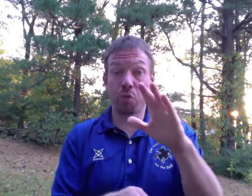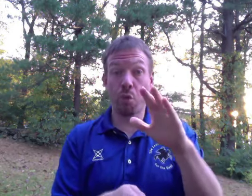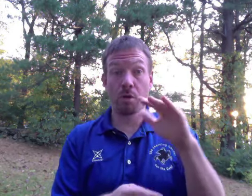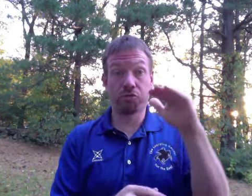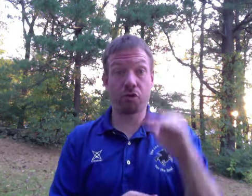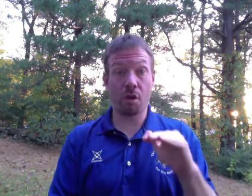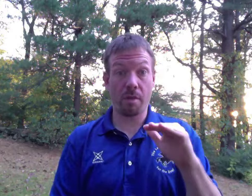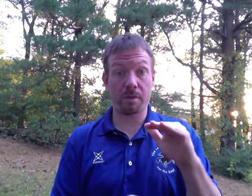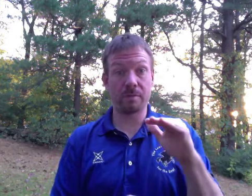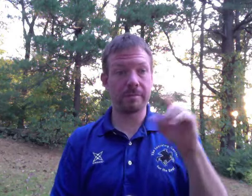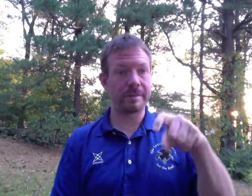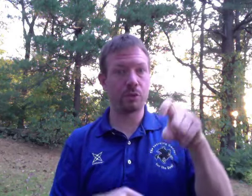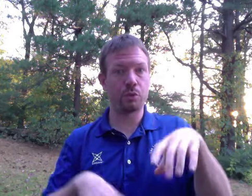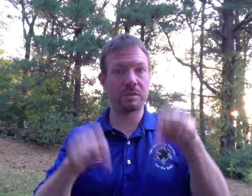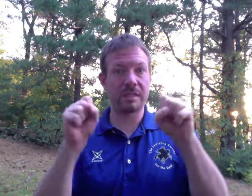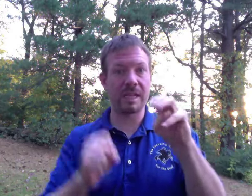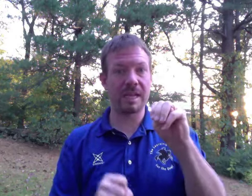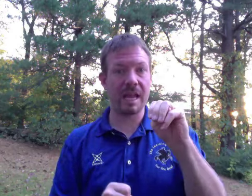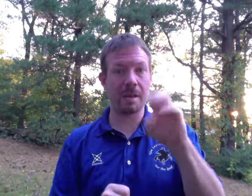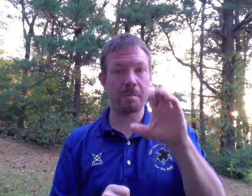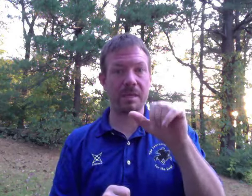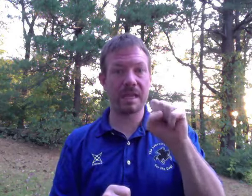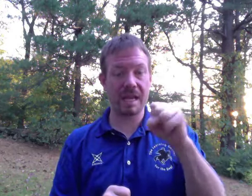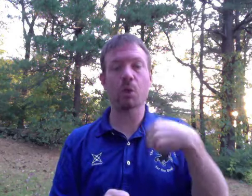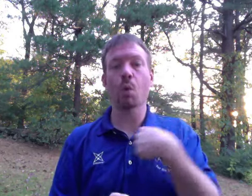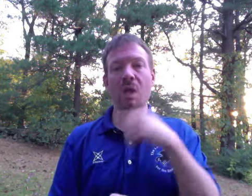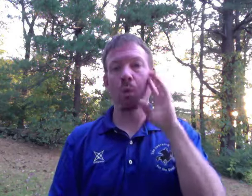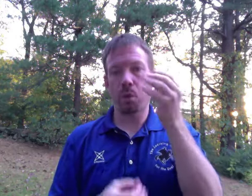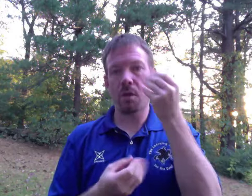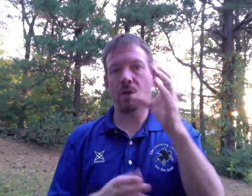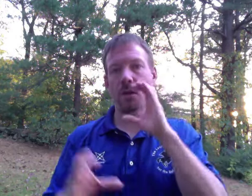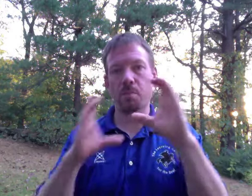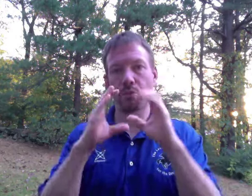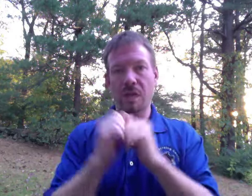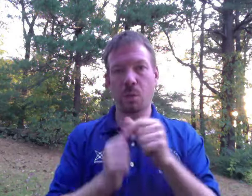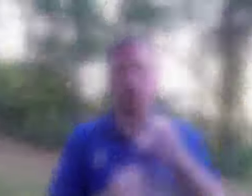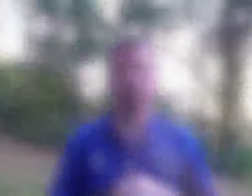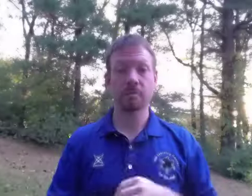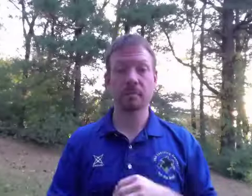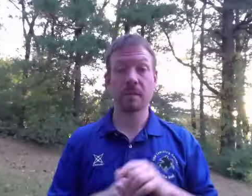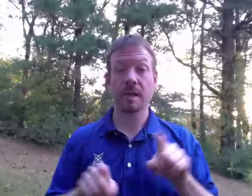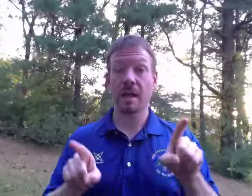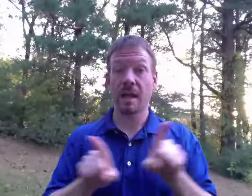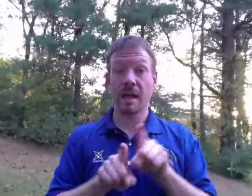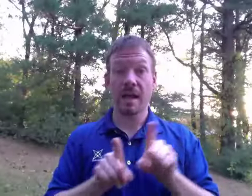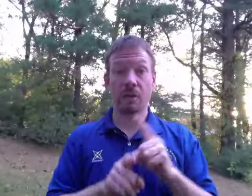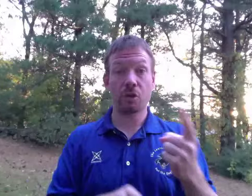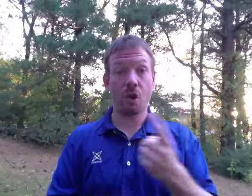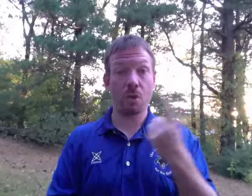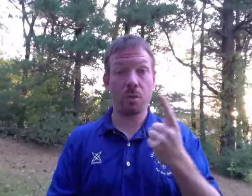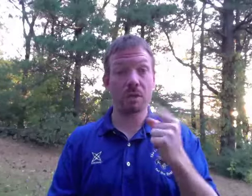Keep your eye out. If you know that your child does need to take the MCAS math again, we will be communicating that with you.